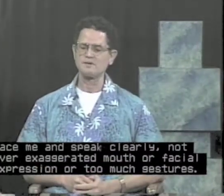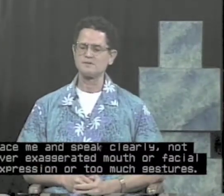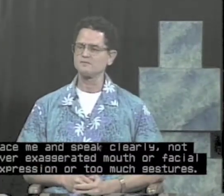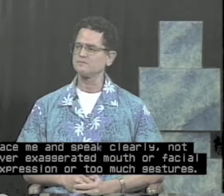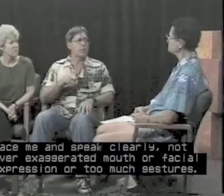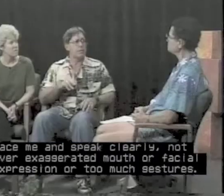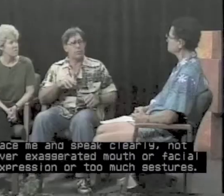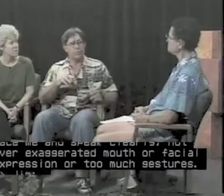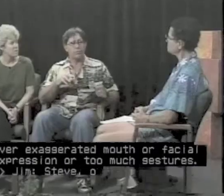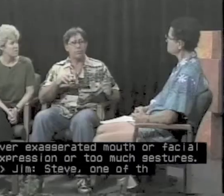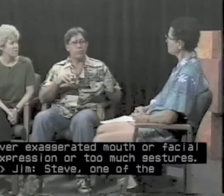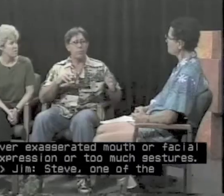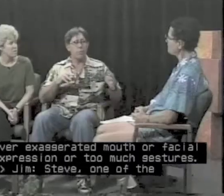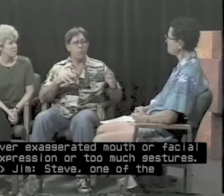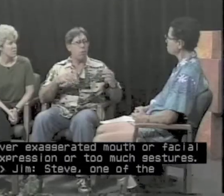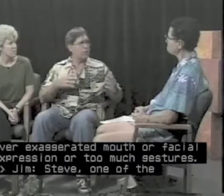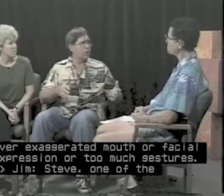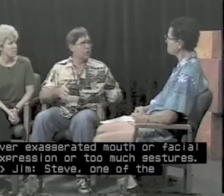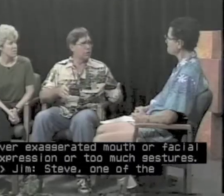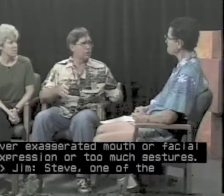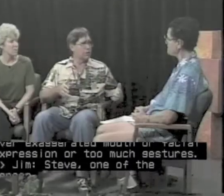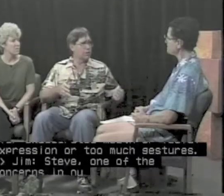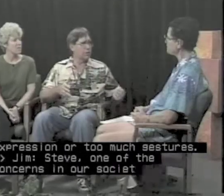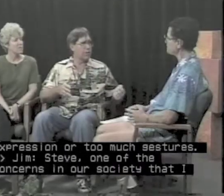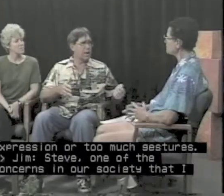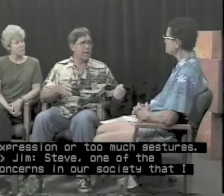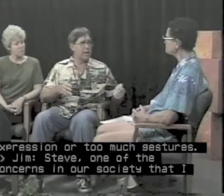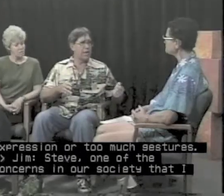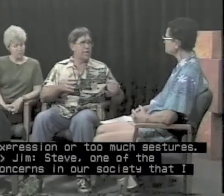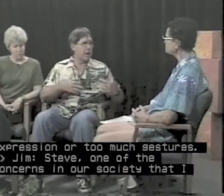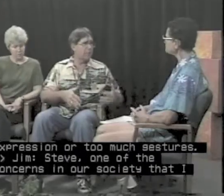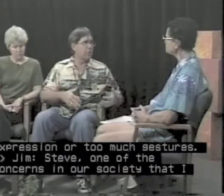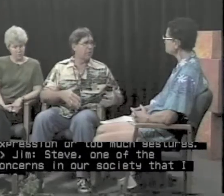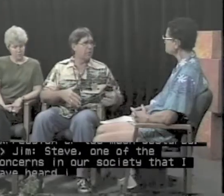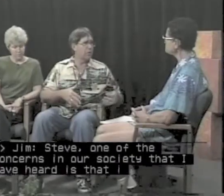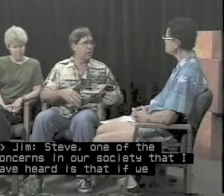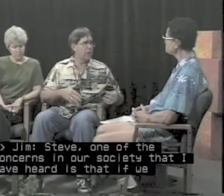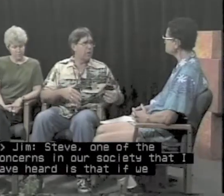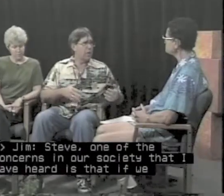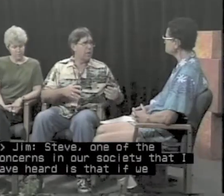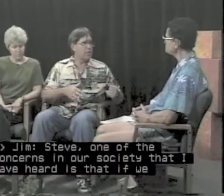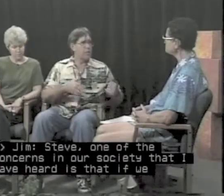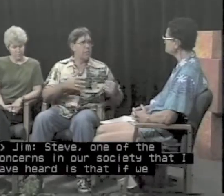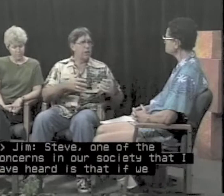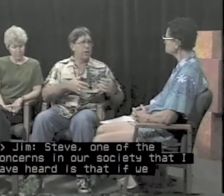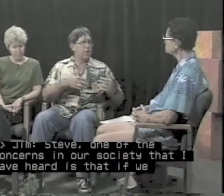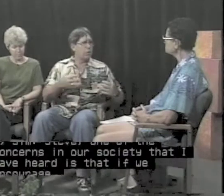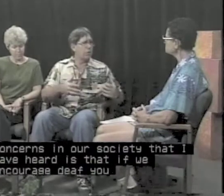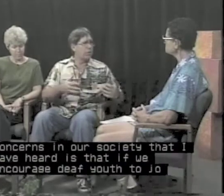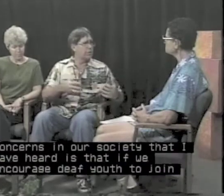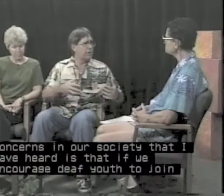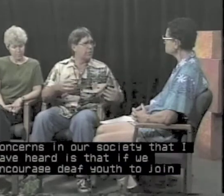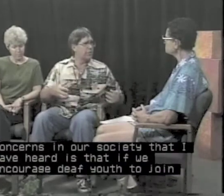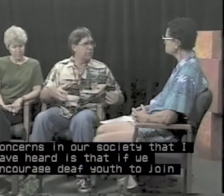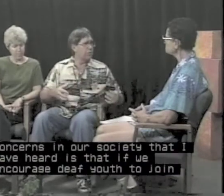Steve, one of the concerns in our society that I have heard is that if we encourage deaf youth